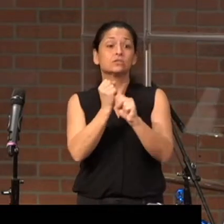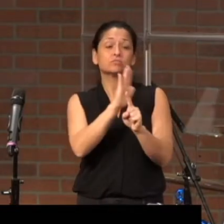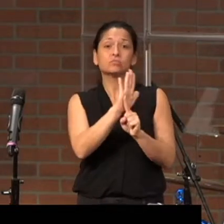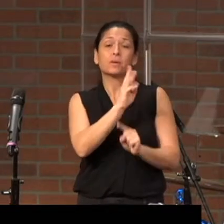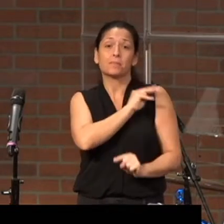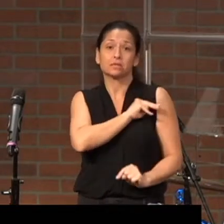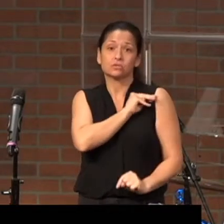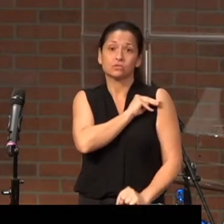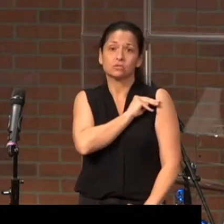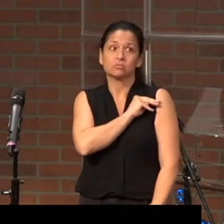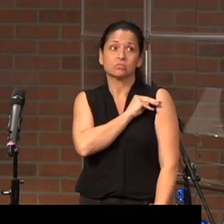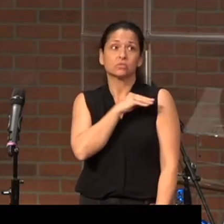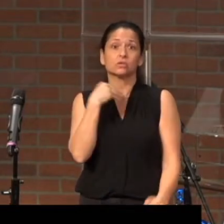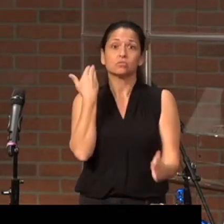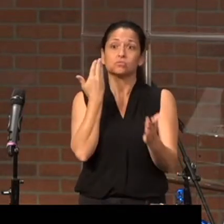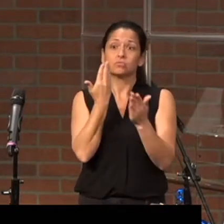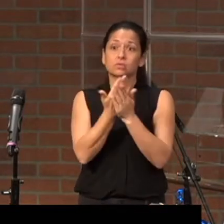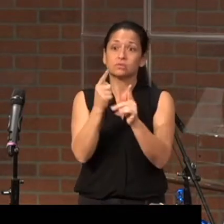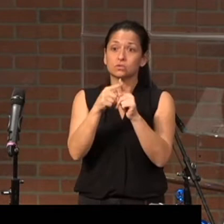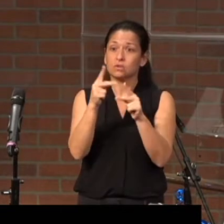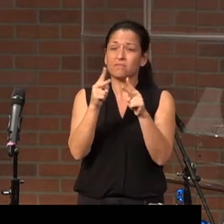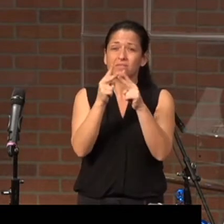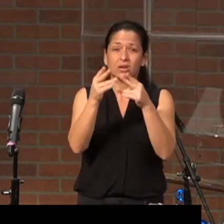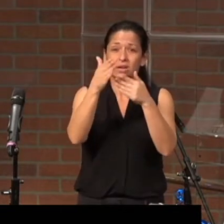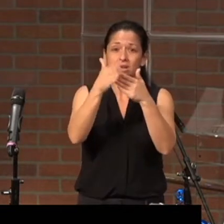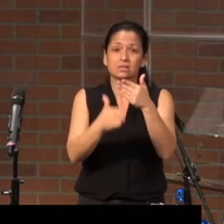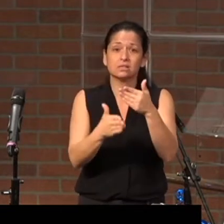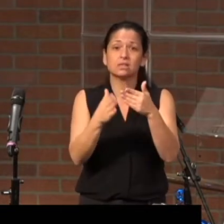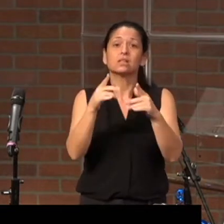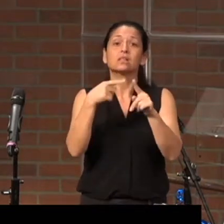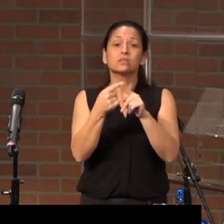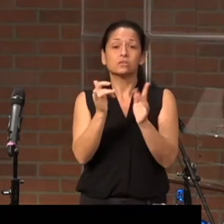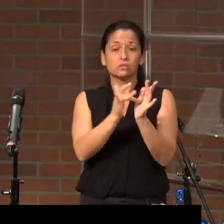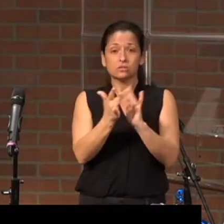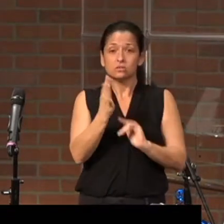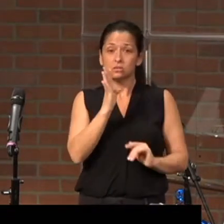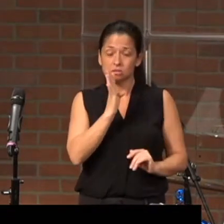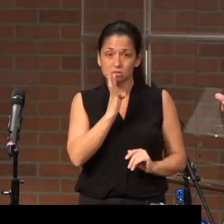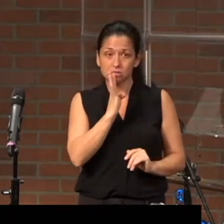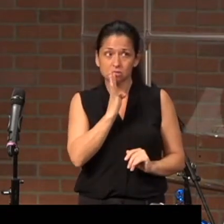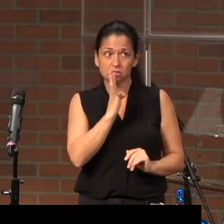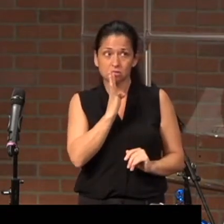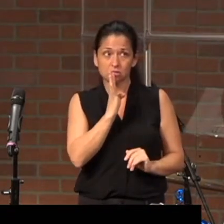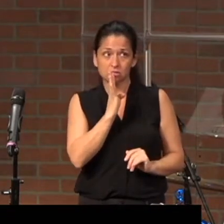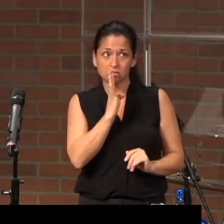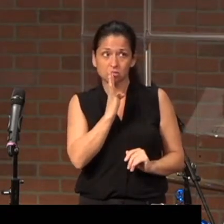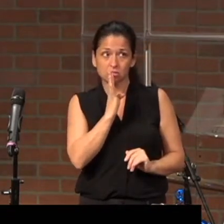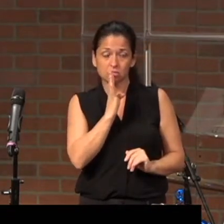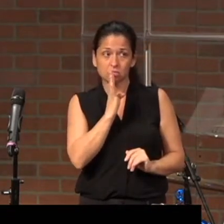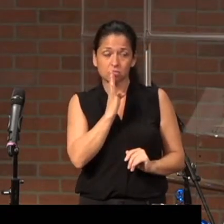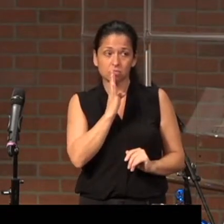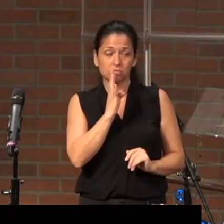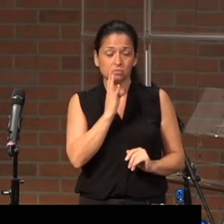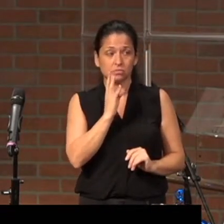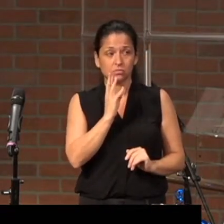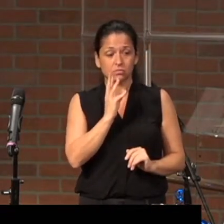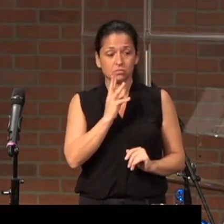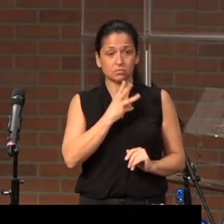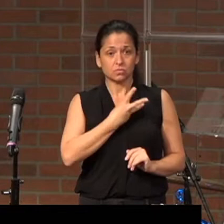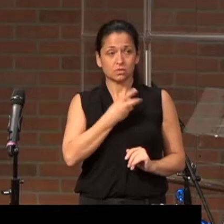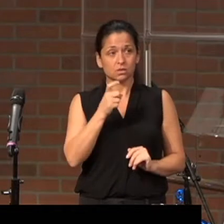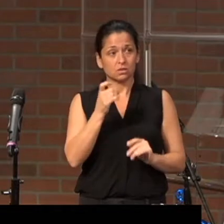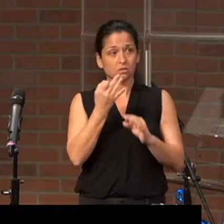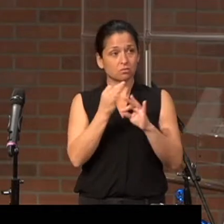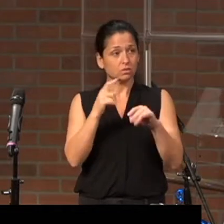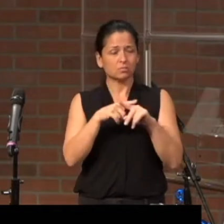and he got to the very end and Jesus said, you'll deny me three times. Peter's like, no,